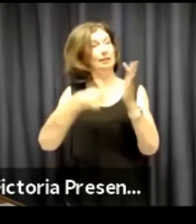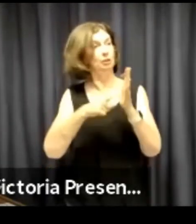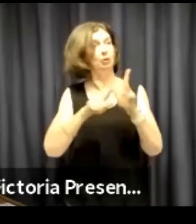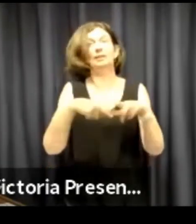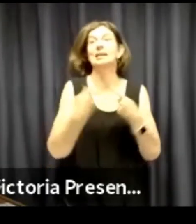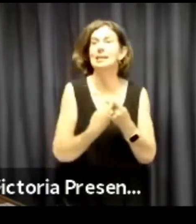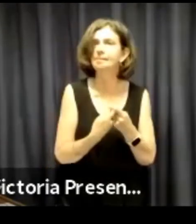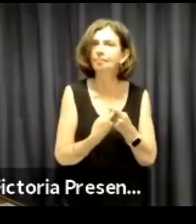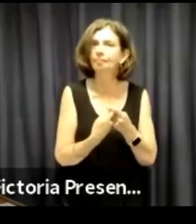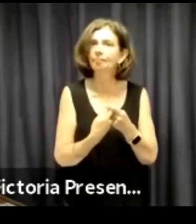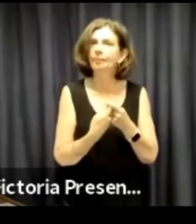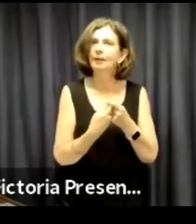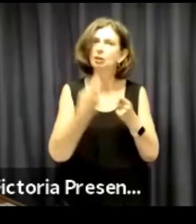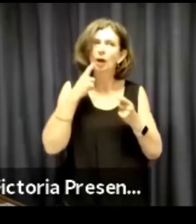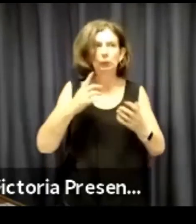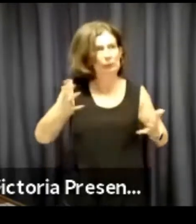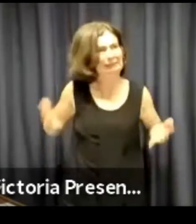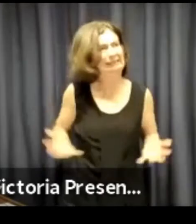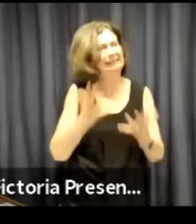I think that's a credit to the team.